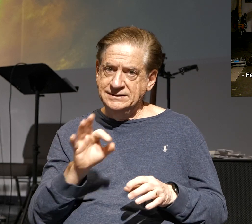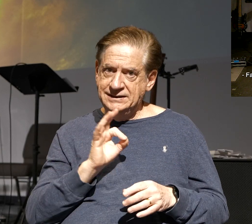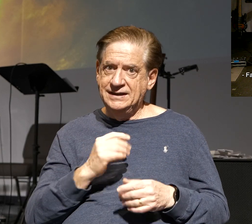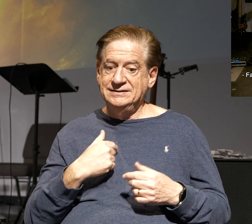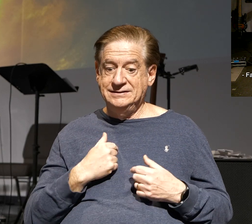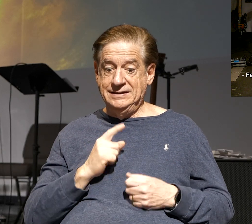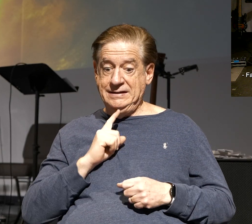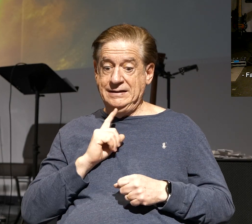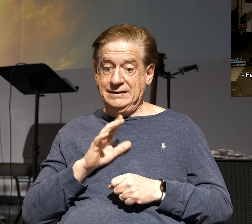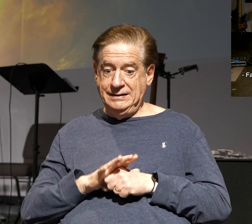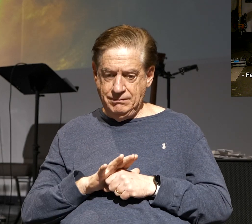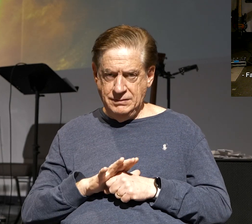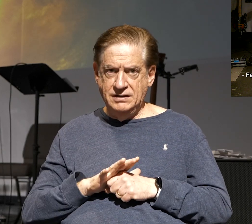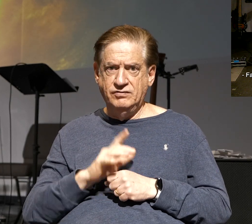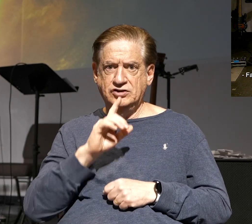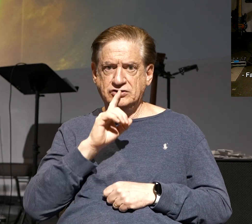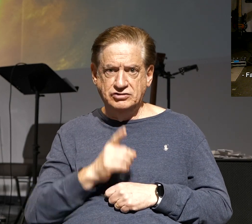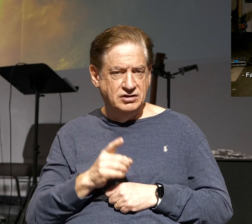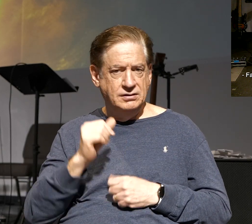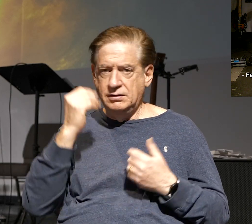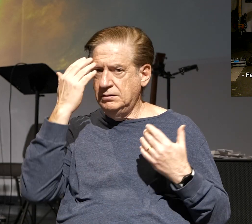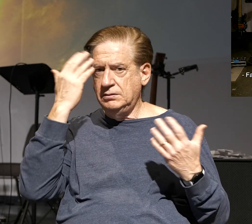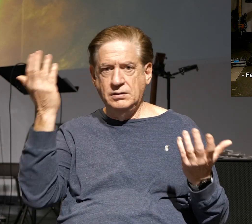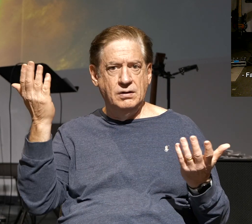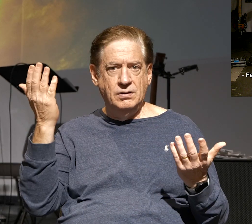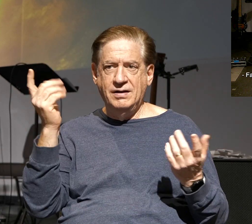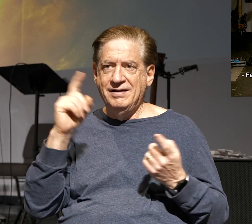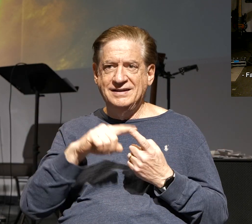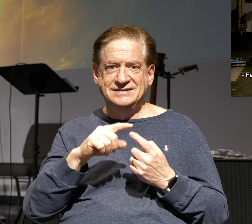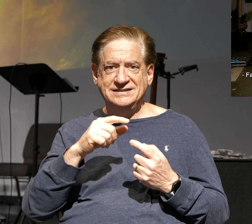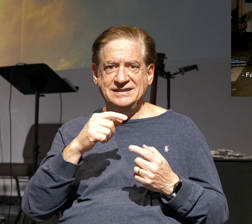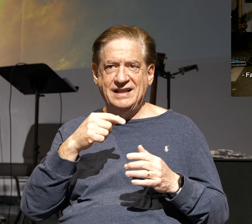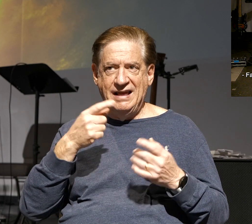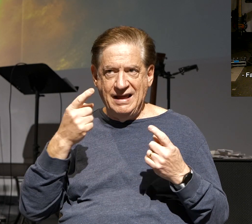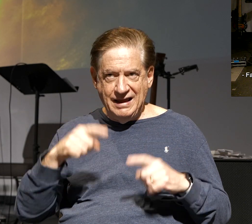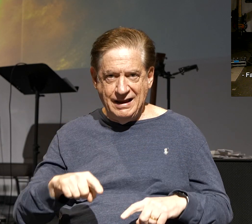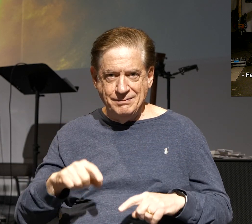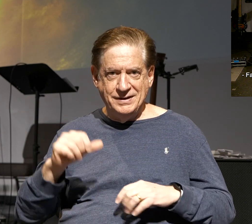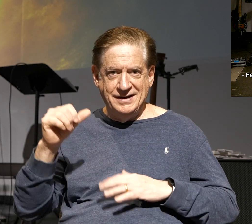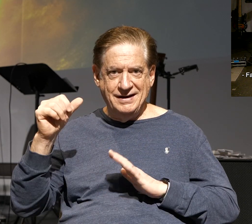commitment to lead to certainty. She would not know until she went under the knife.